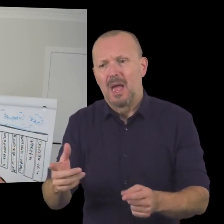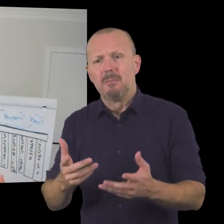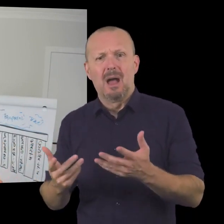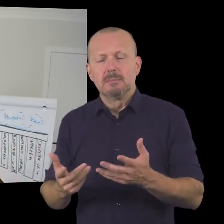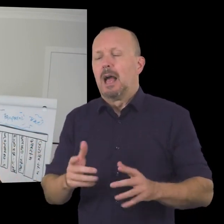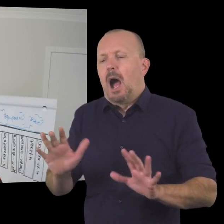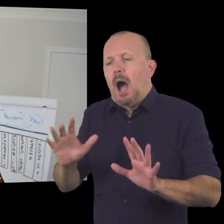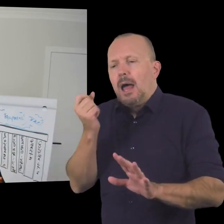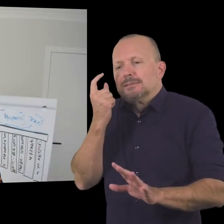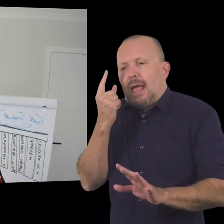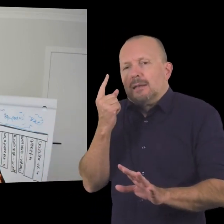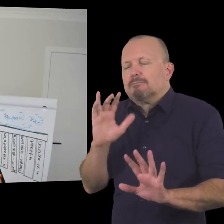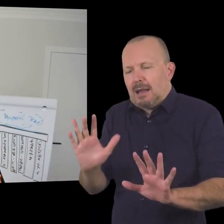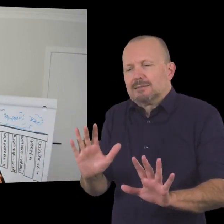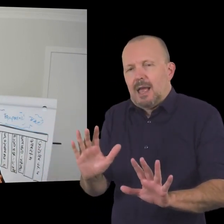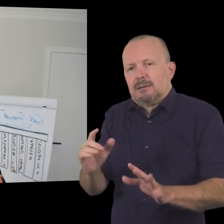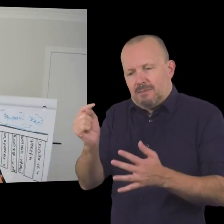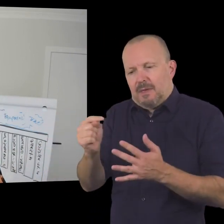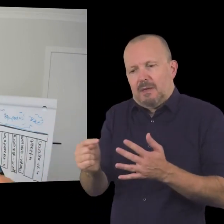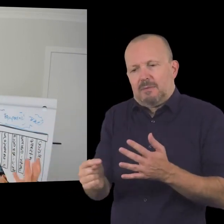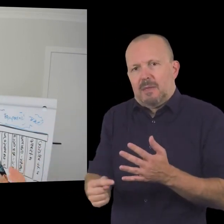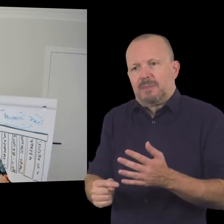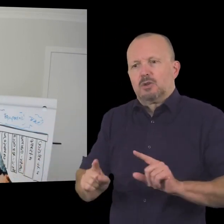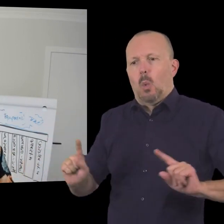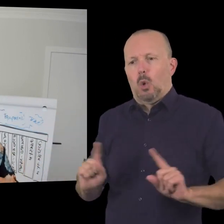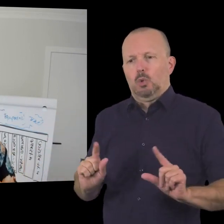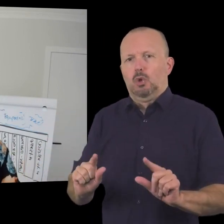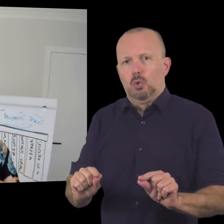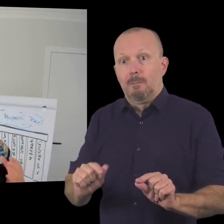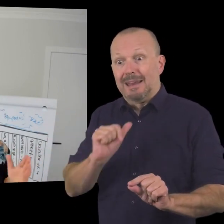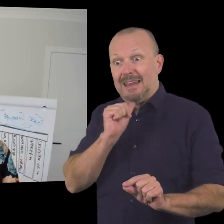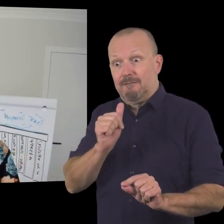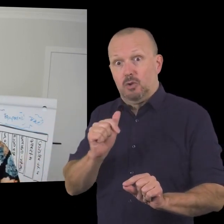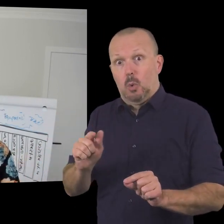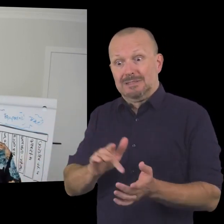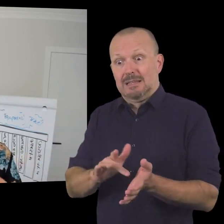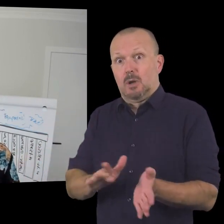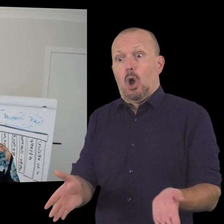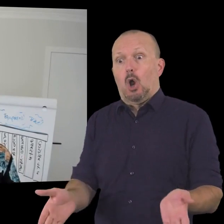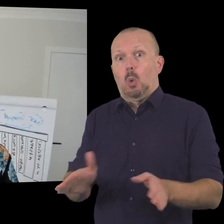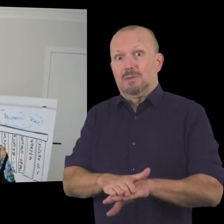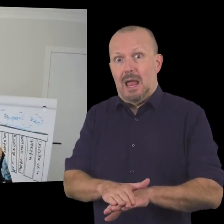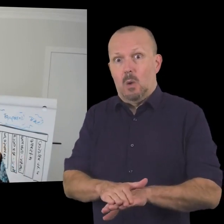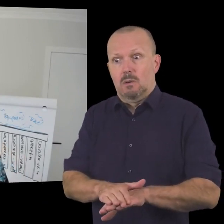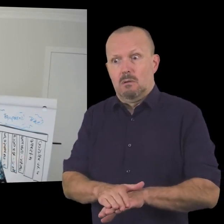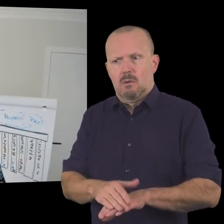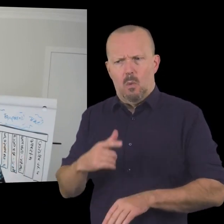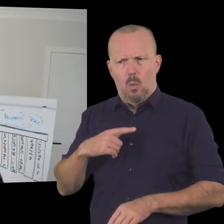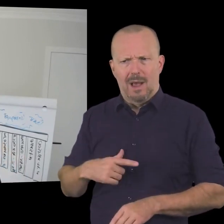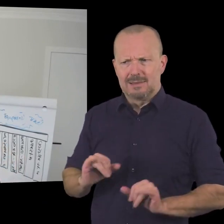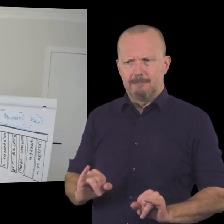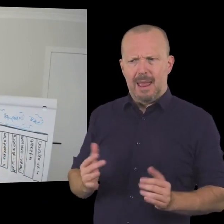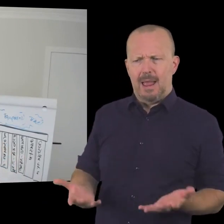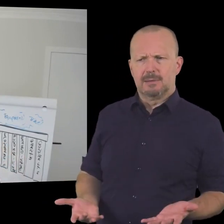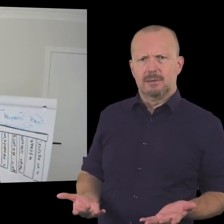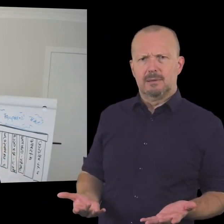be able to come into the center and just to understand what you do my colleague this is uh but you know if you had to close the doors what what would be the bad thing